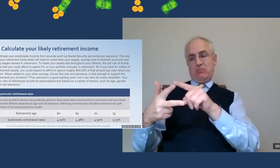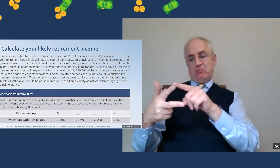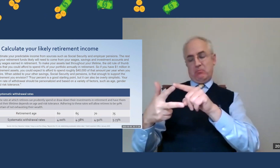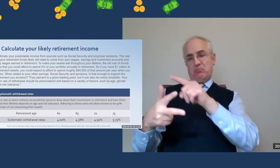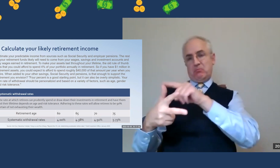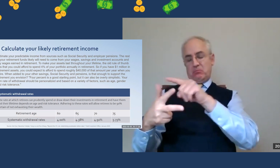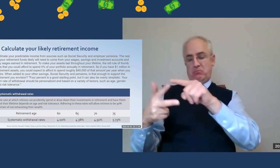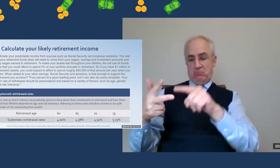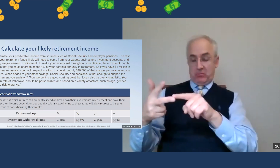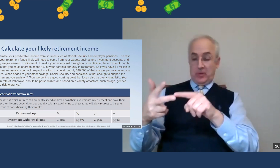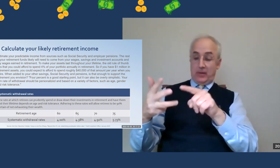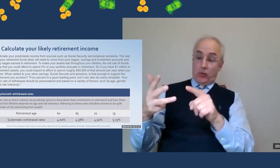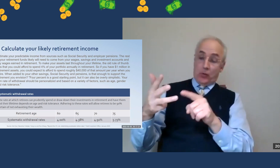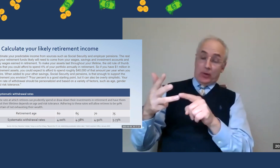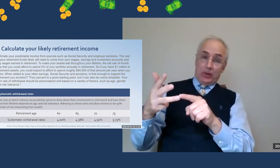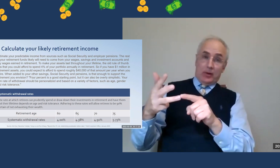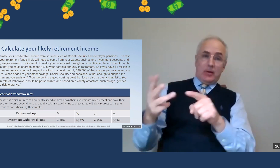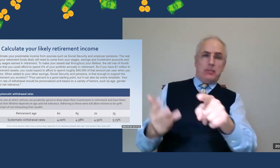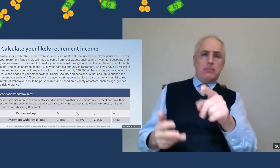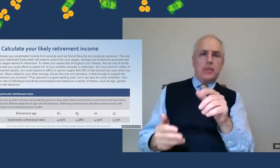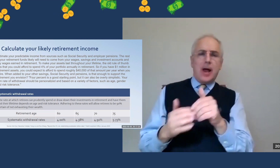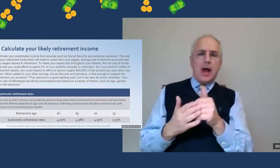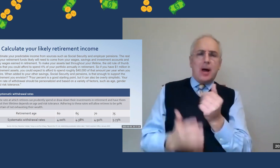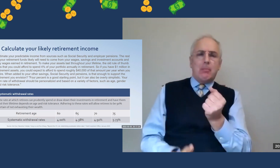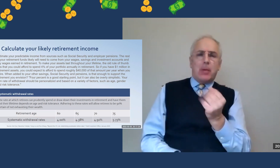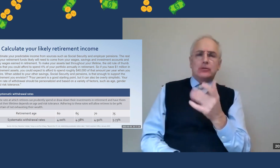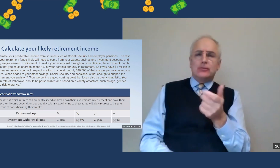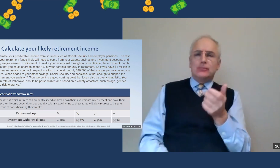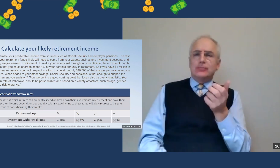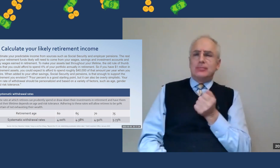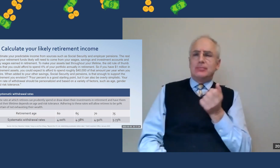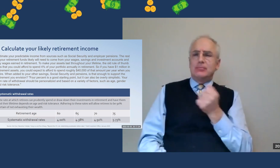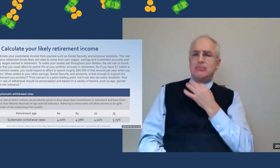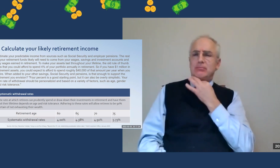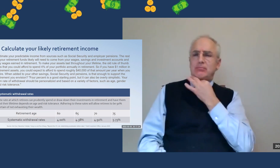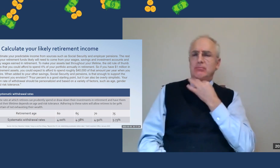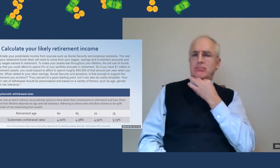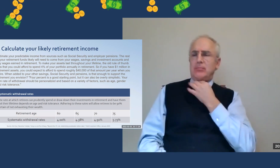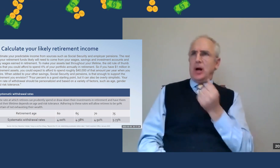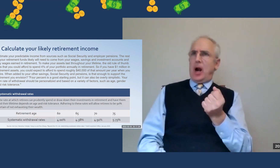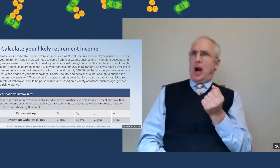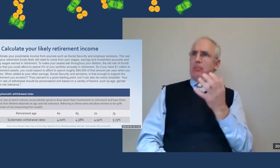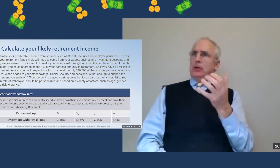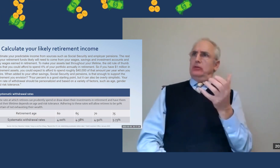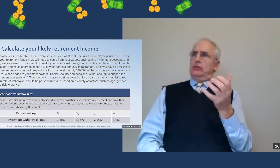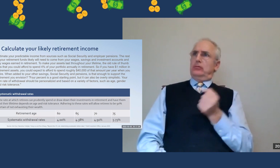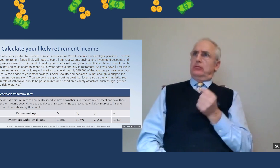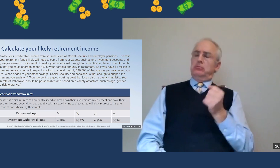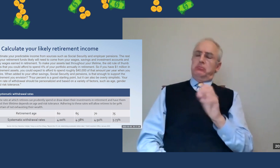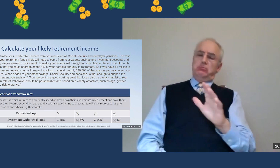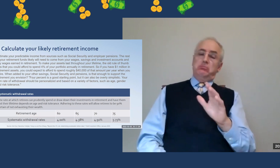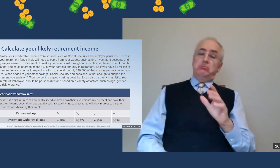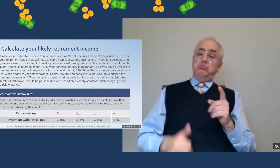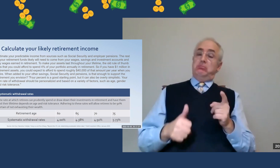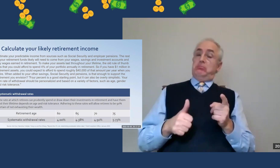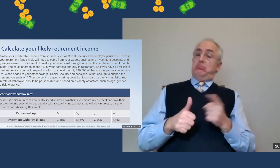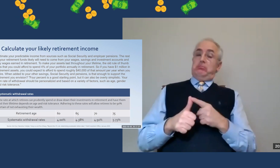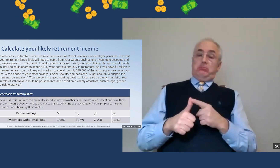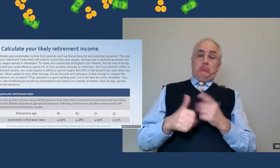So we talked about the mortgage. We talked about the car note. What about below the mortgage? Surely you are thinking, how much will